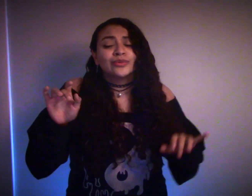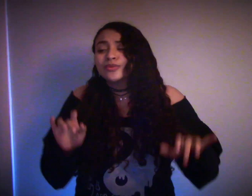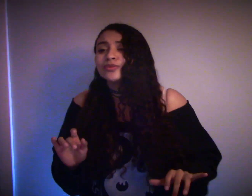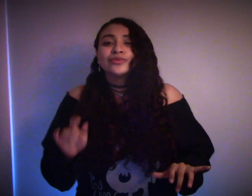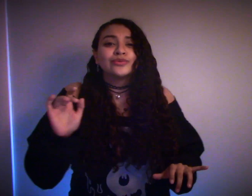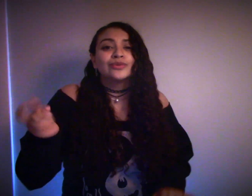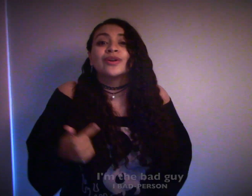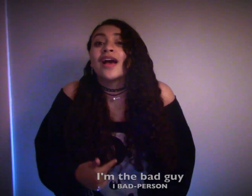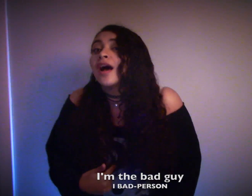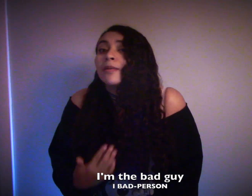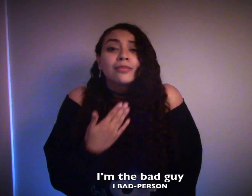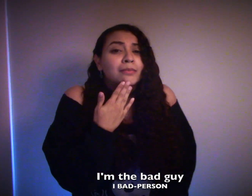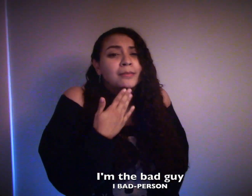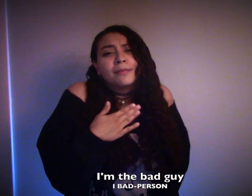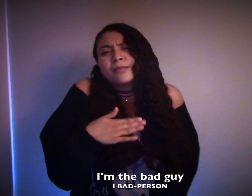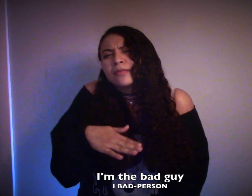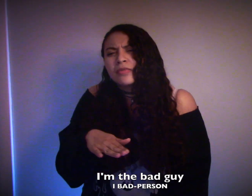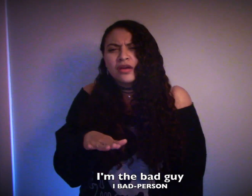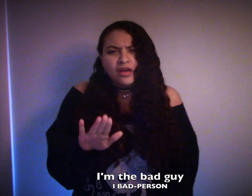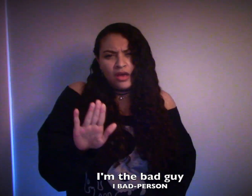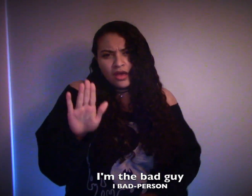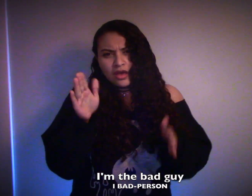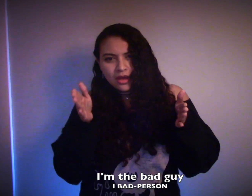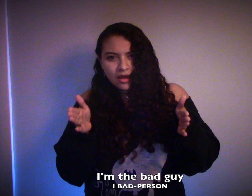I'm the bad guy